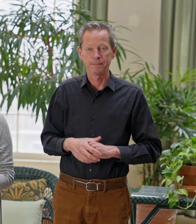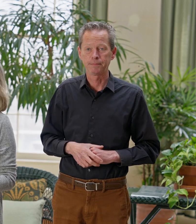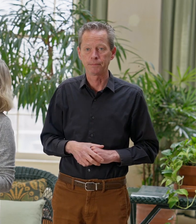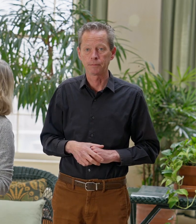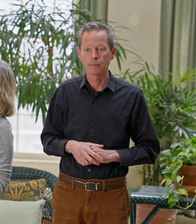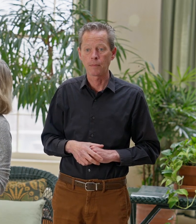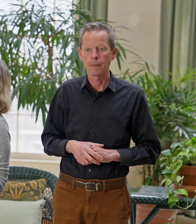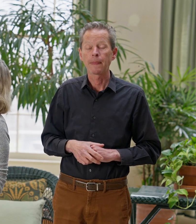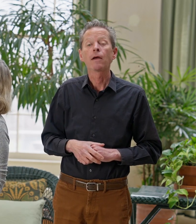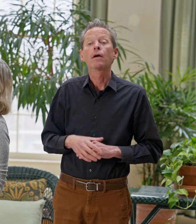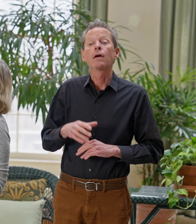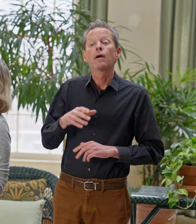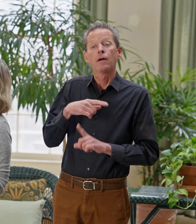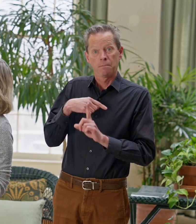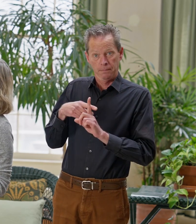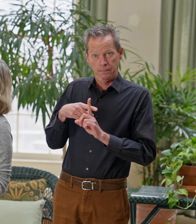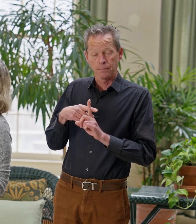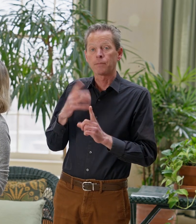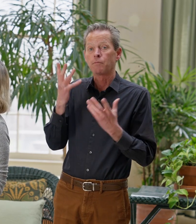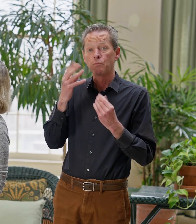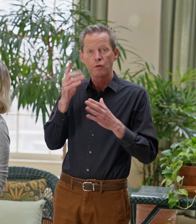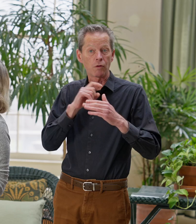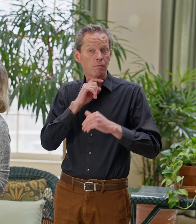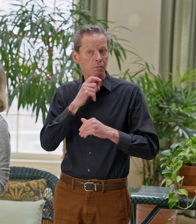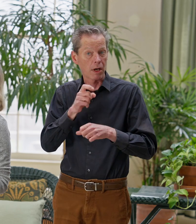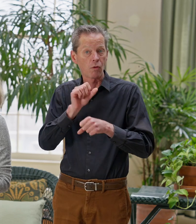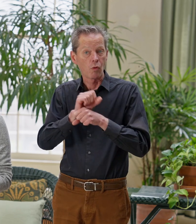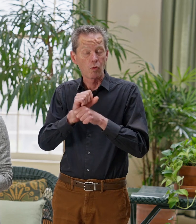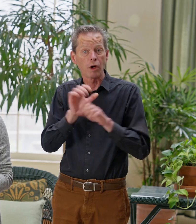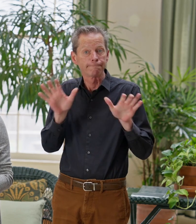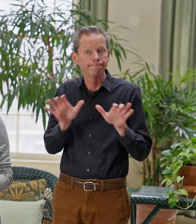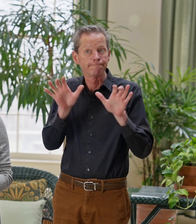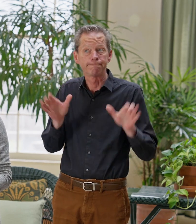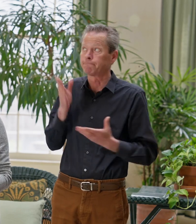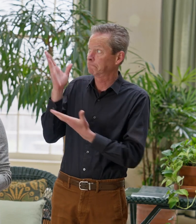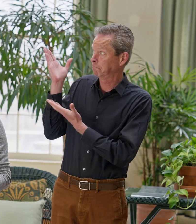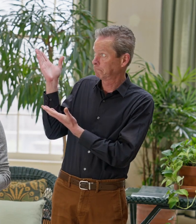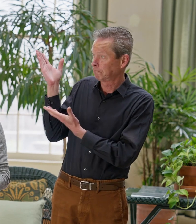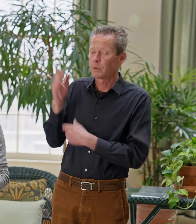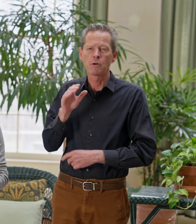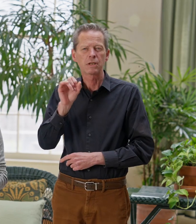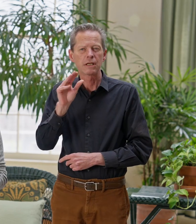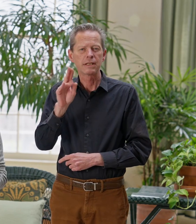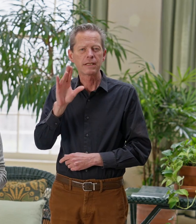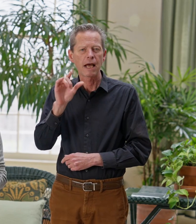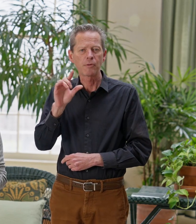addition, the beautiful grill work that's along the north wall here was created by Samuel Yellen from